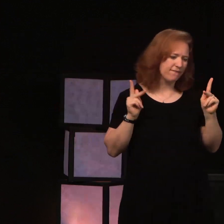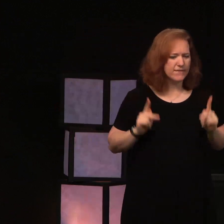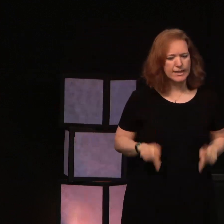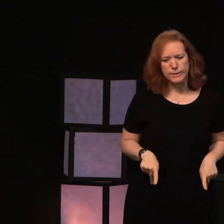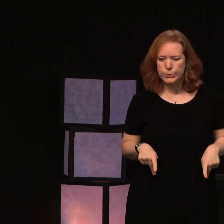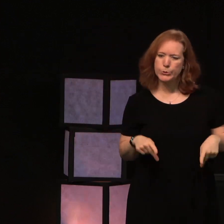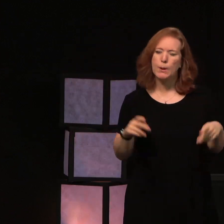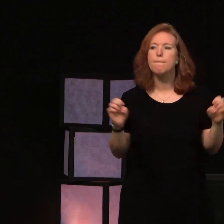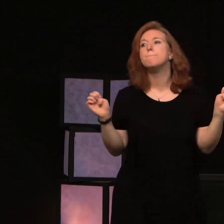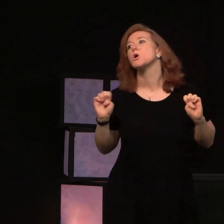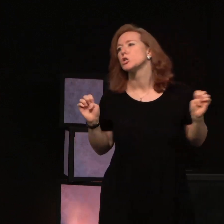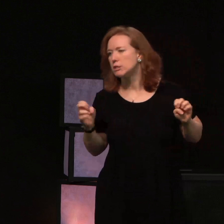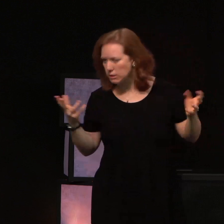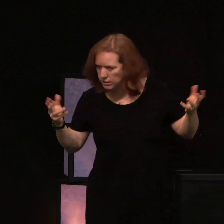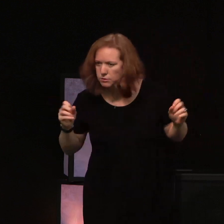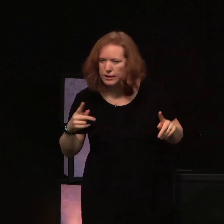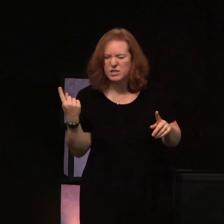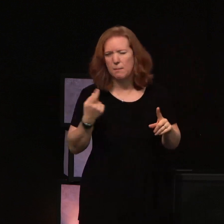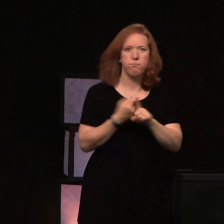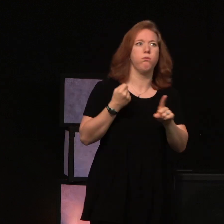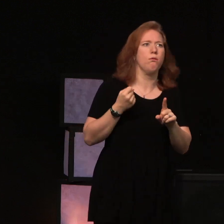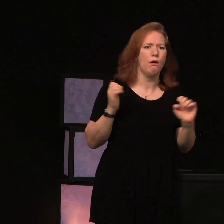medical emergency going on.